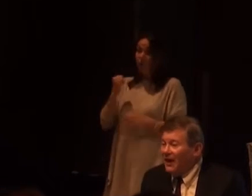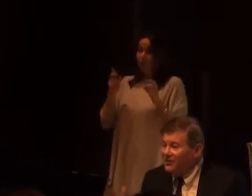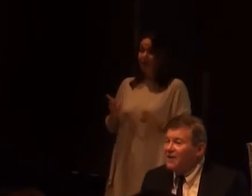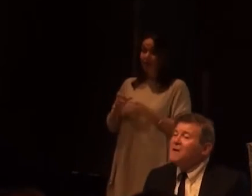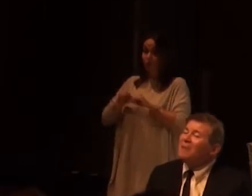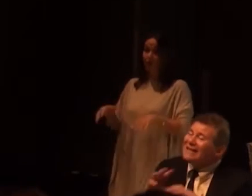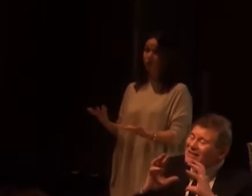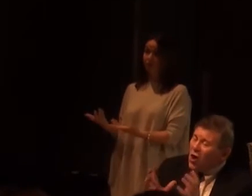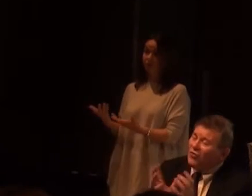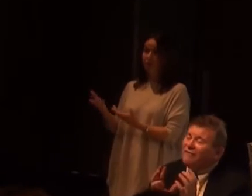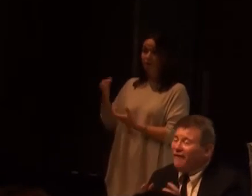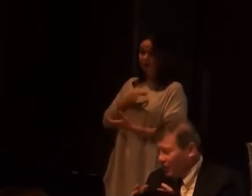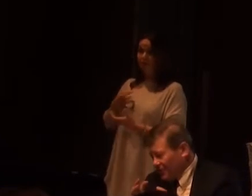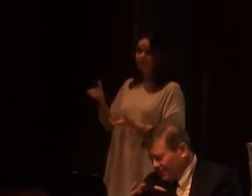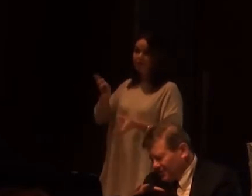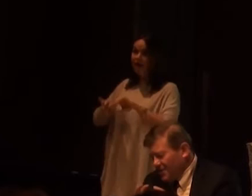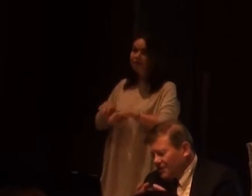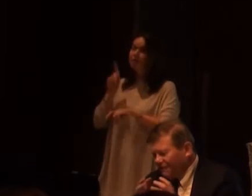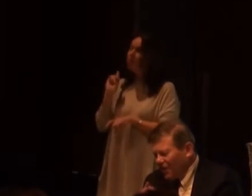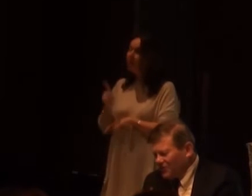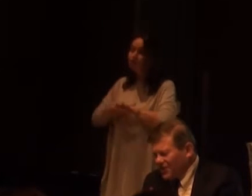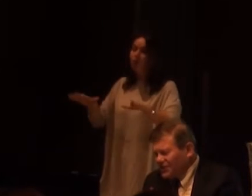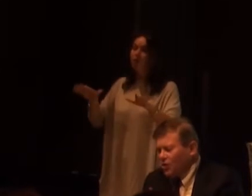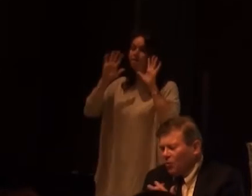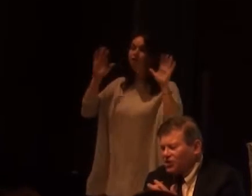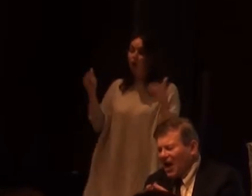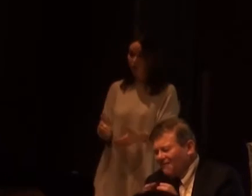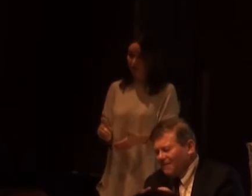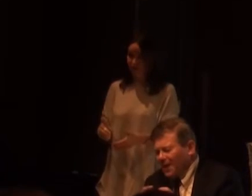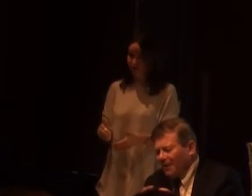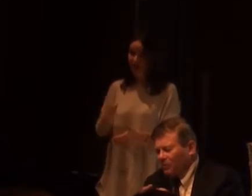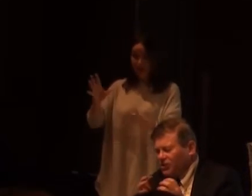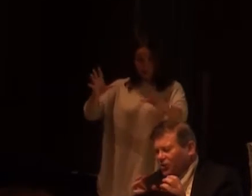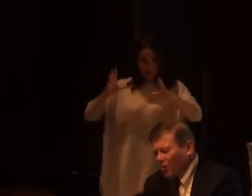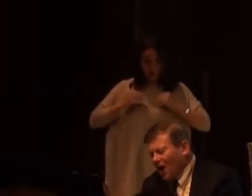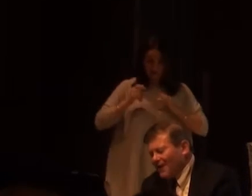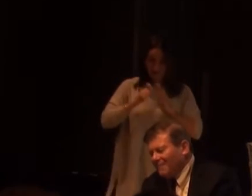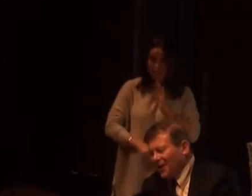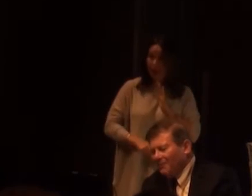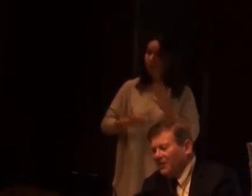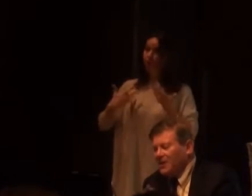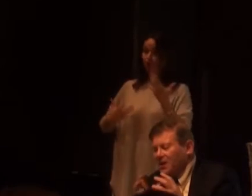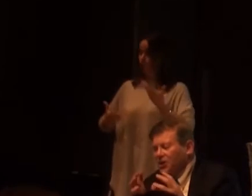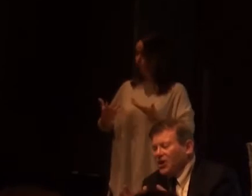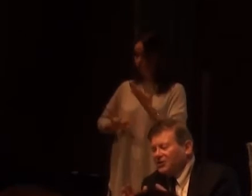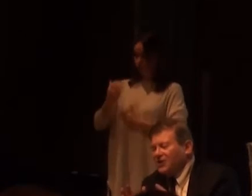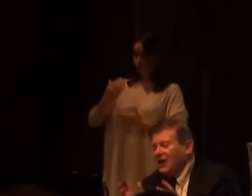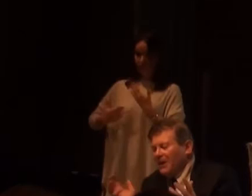wouldn't be without it. But it's not the focus. The focus is, once you have an impairment. Once you acquire an impairment.